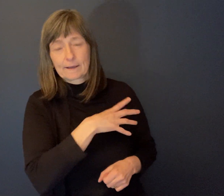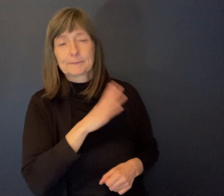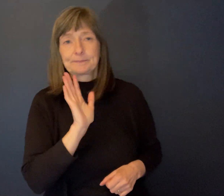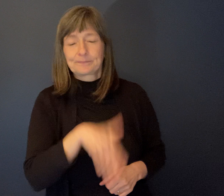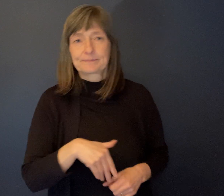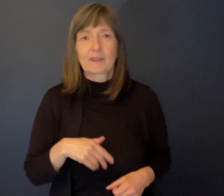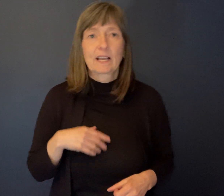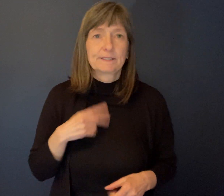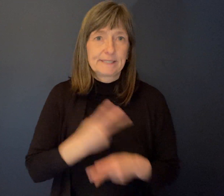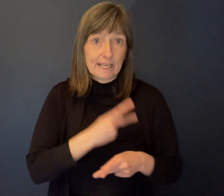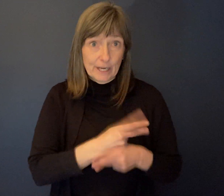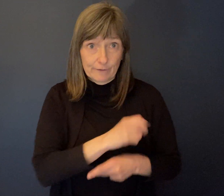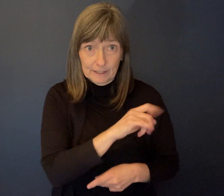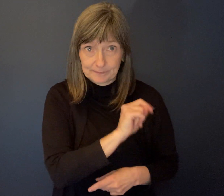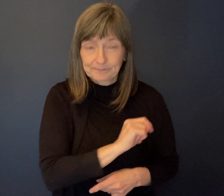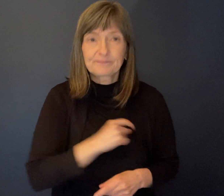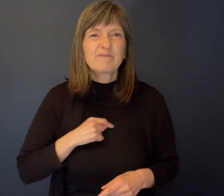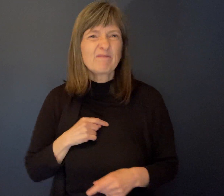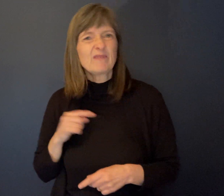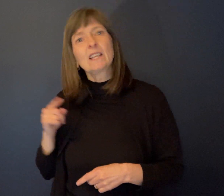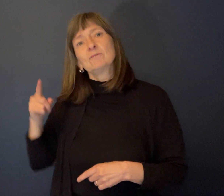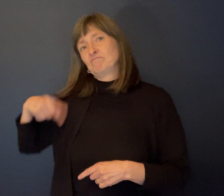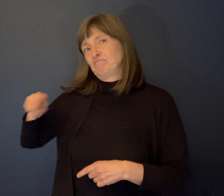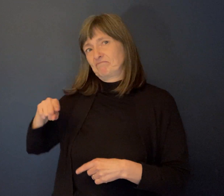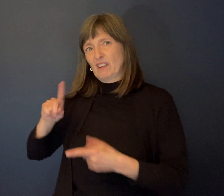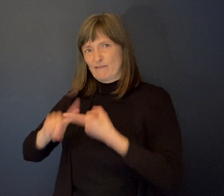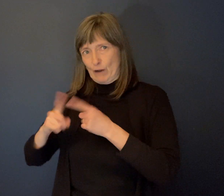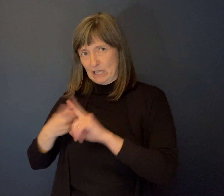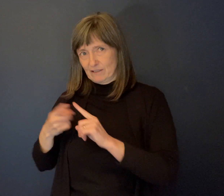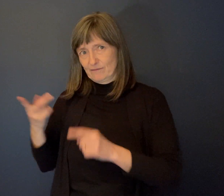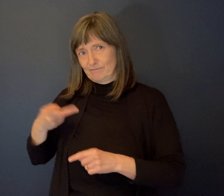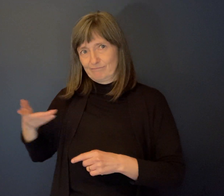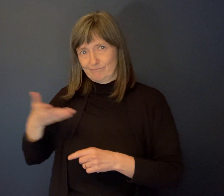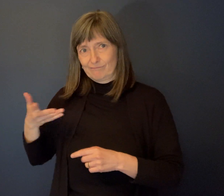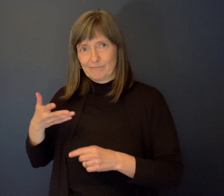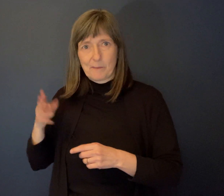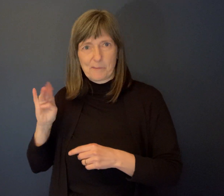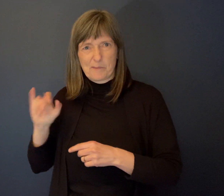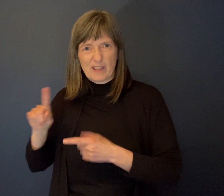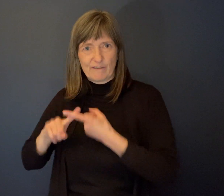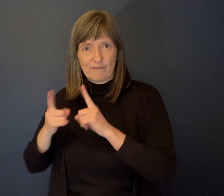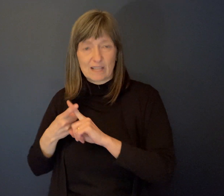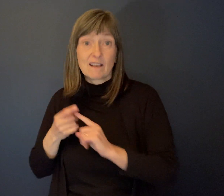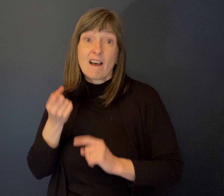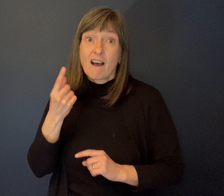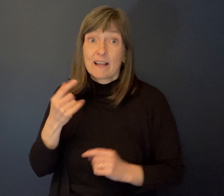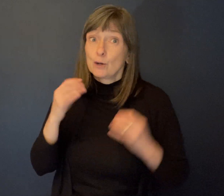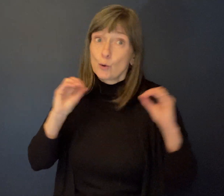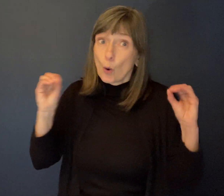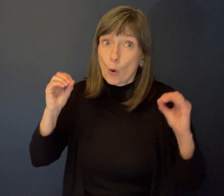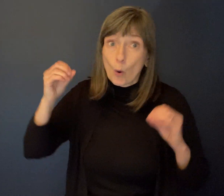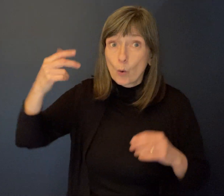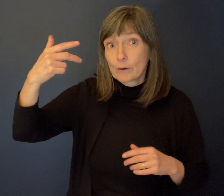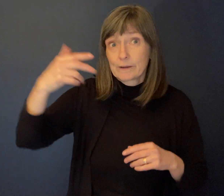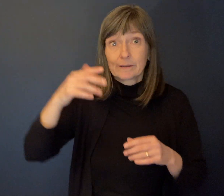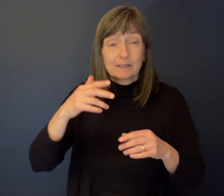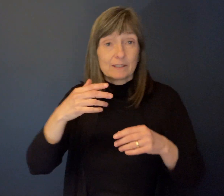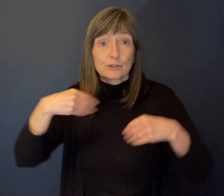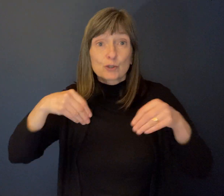buddies get together. Now this is before security cameras and security guards and everything that we have today gets together with his buddies.